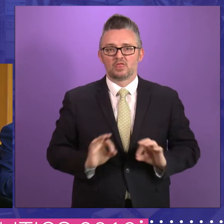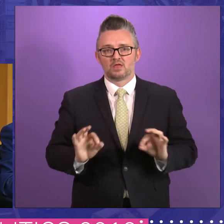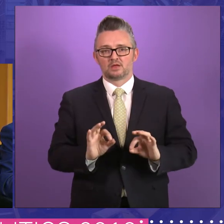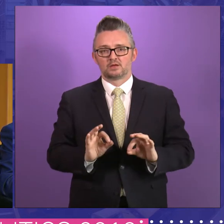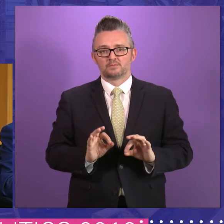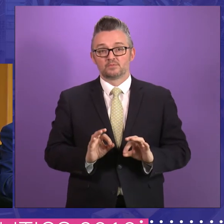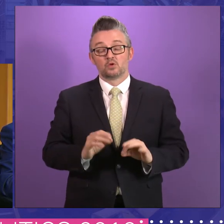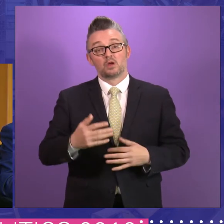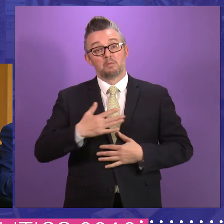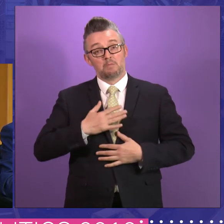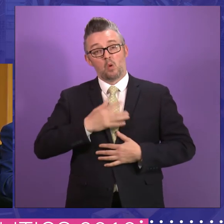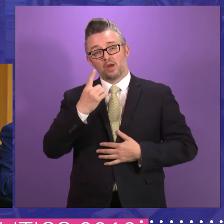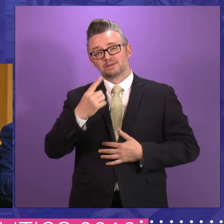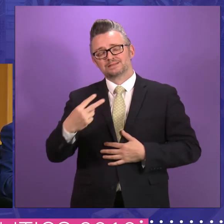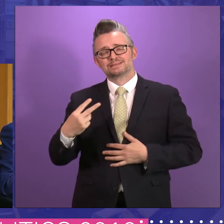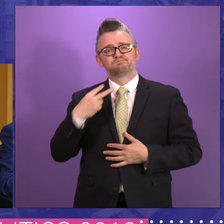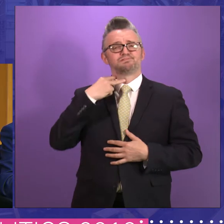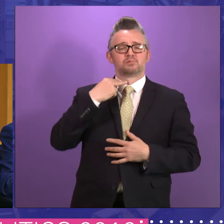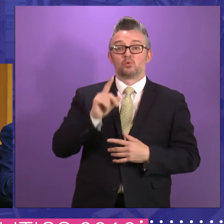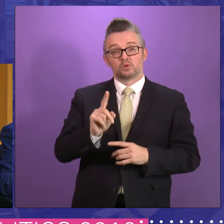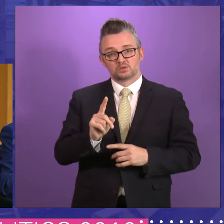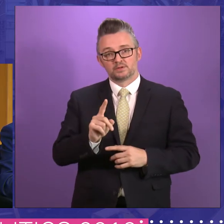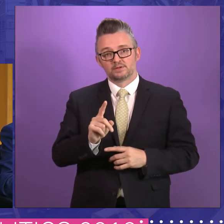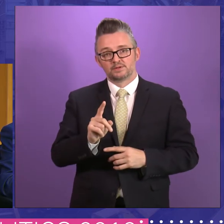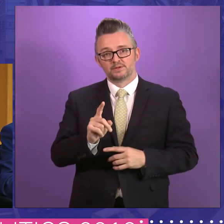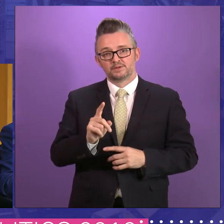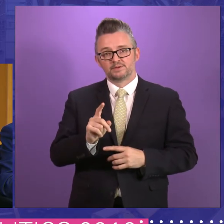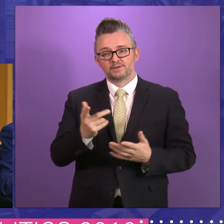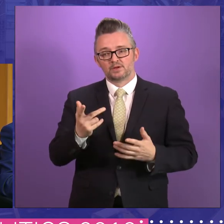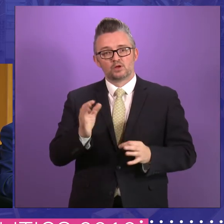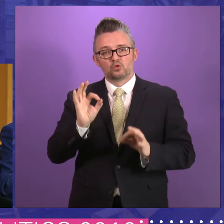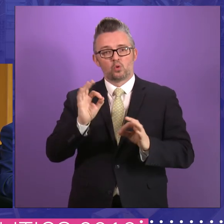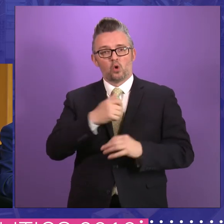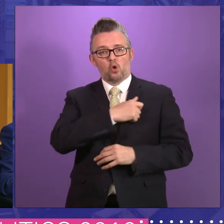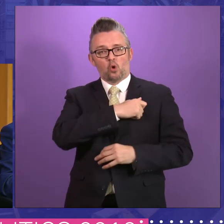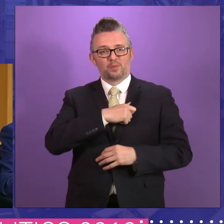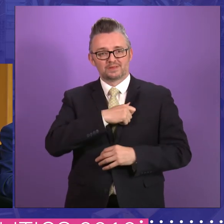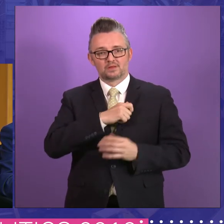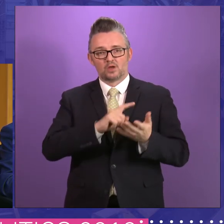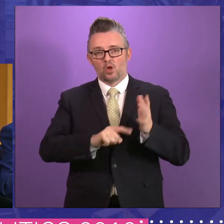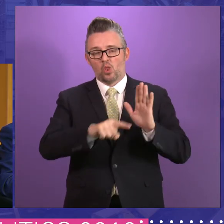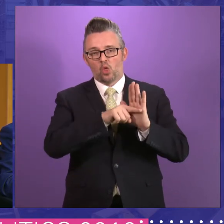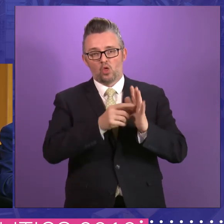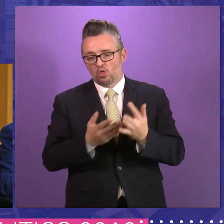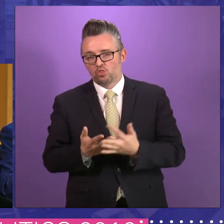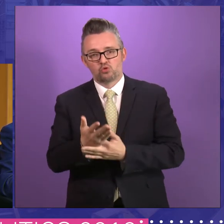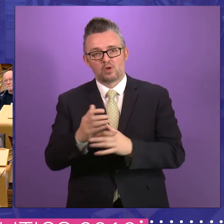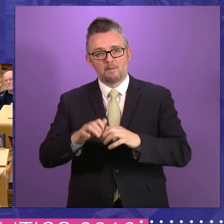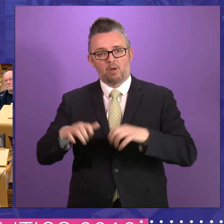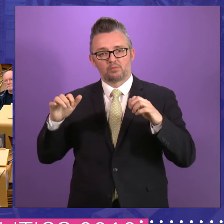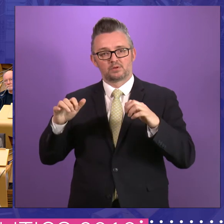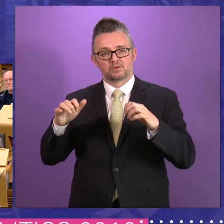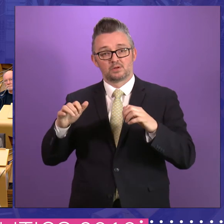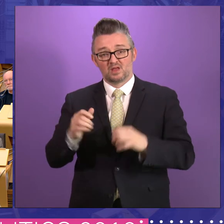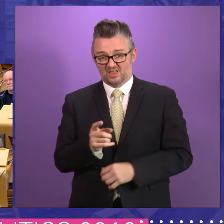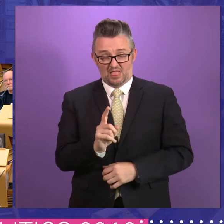was the lack of committee legislation that has gone through in the parliament. Now, that was one of